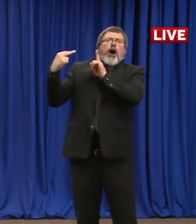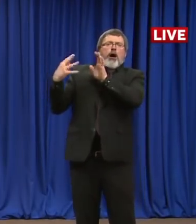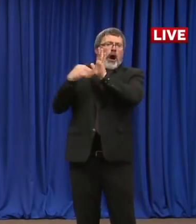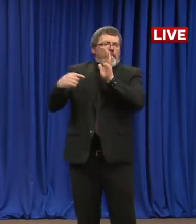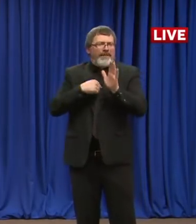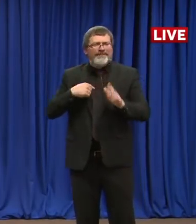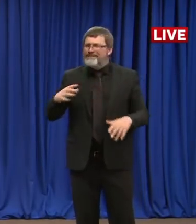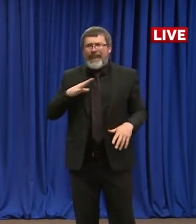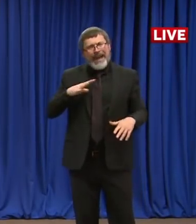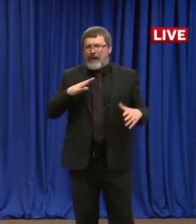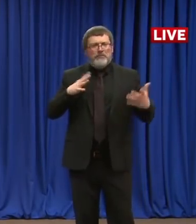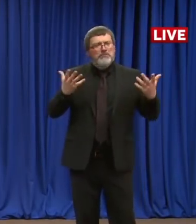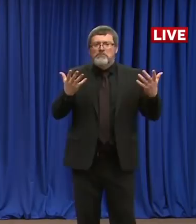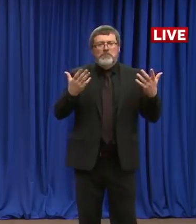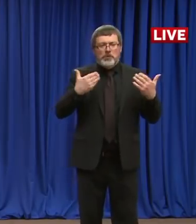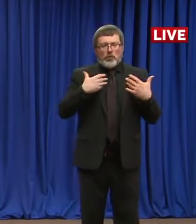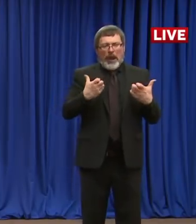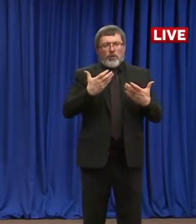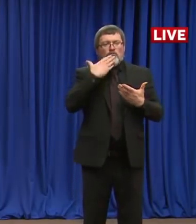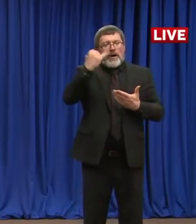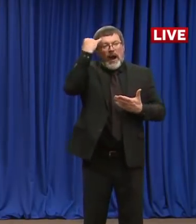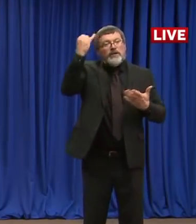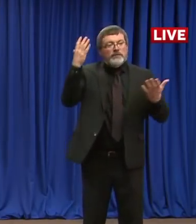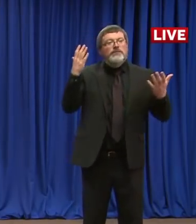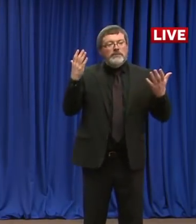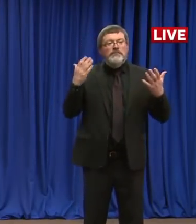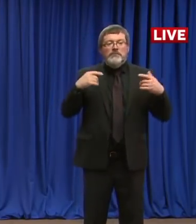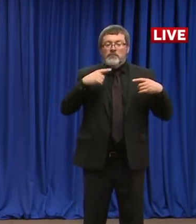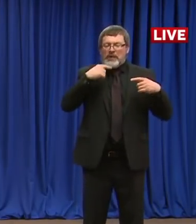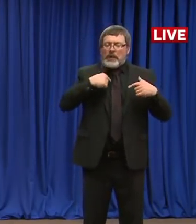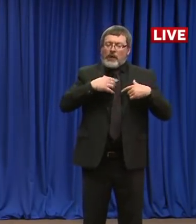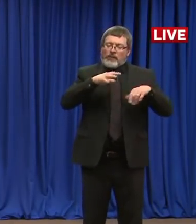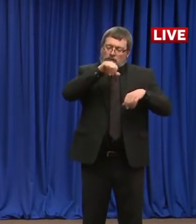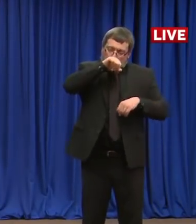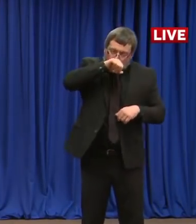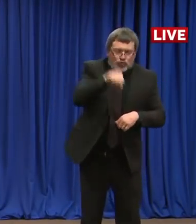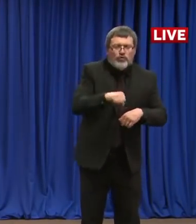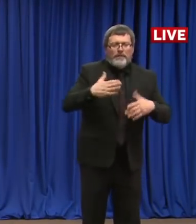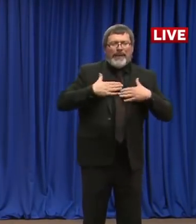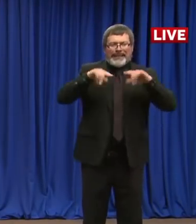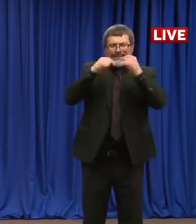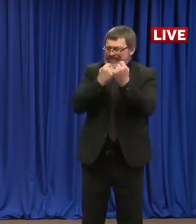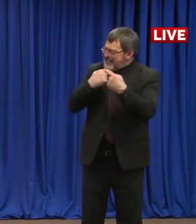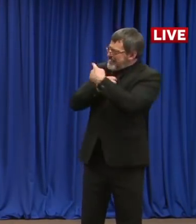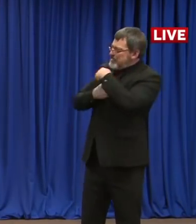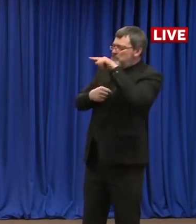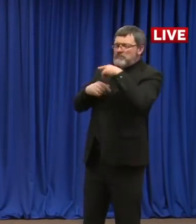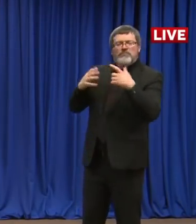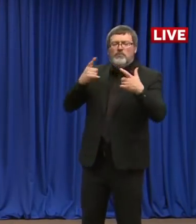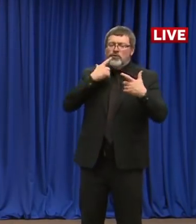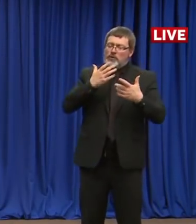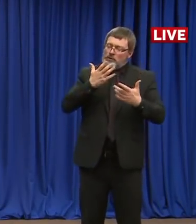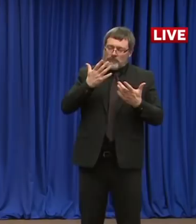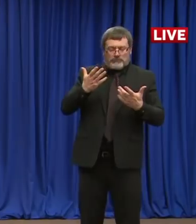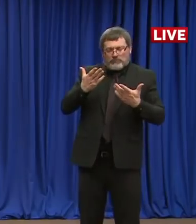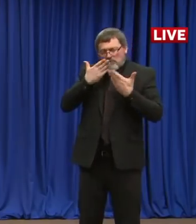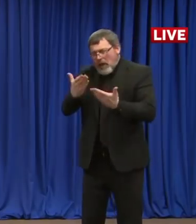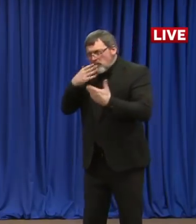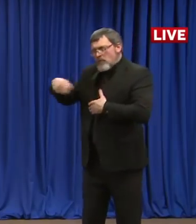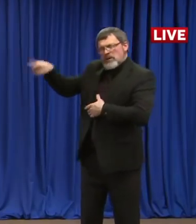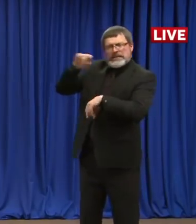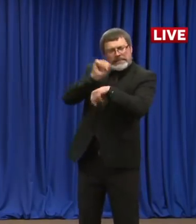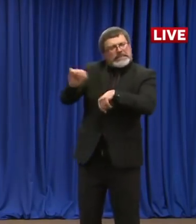unique and creative solutions to protect the workers that are really on the front lines that do it day in and day out. we just cannot thank them enough.